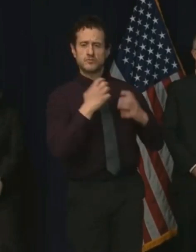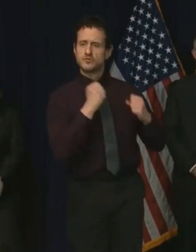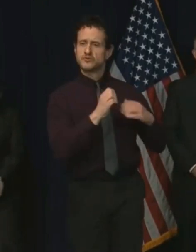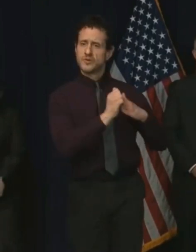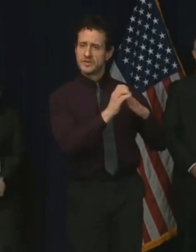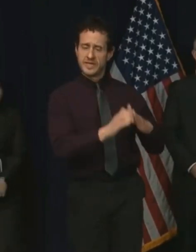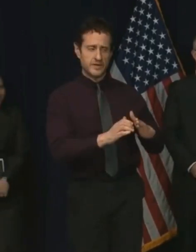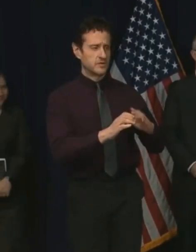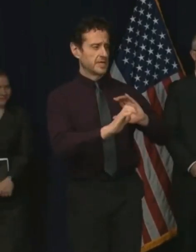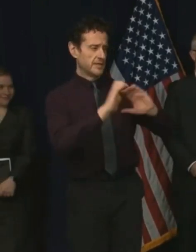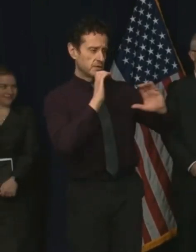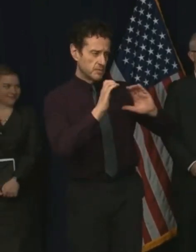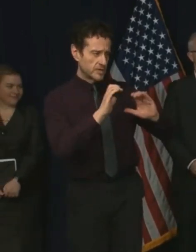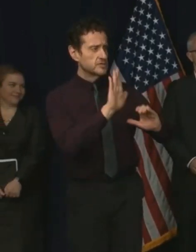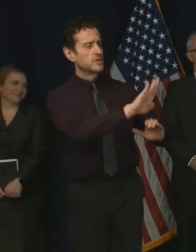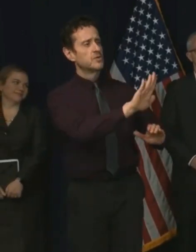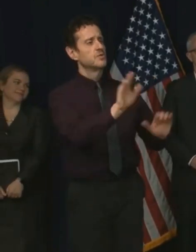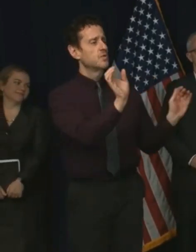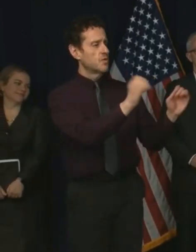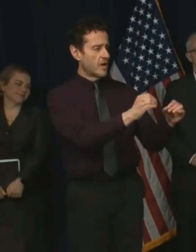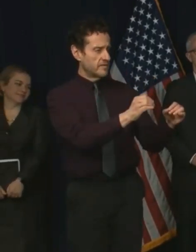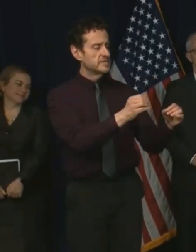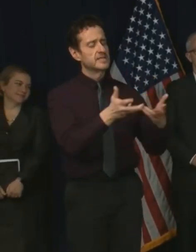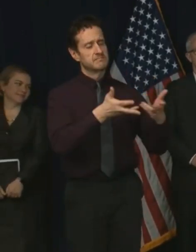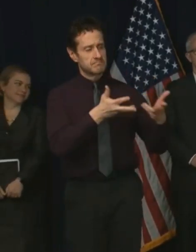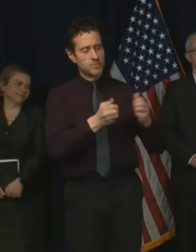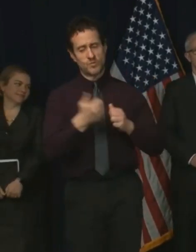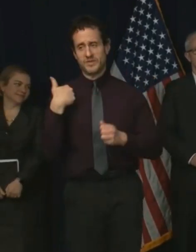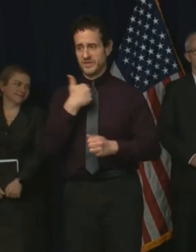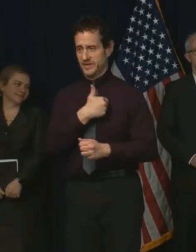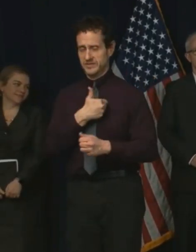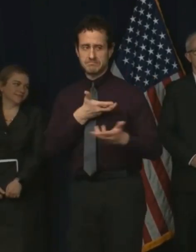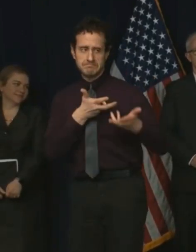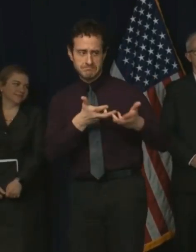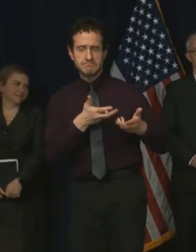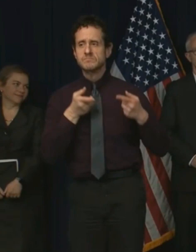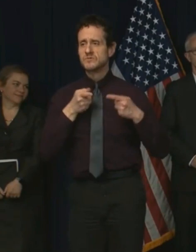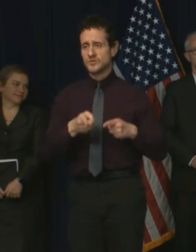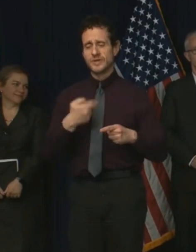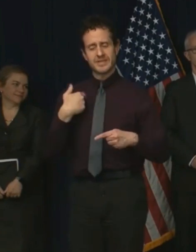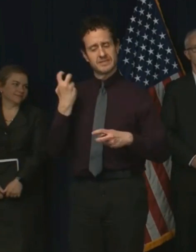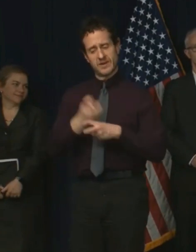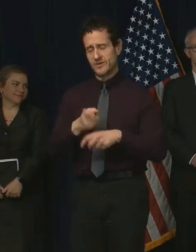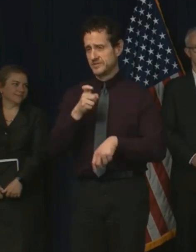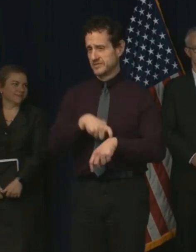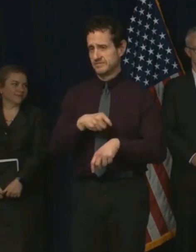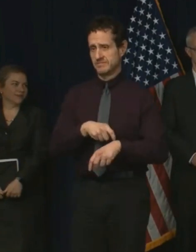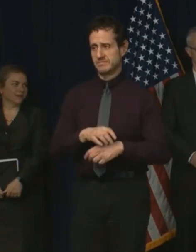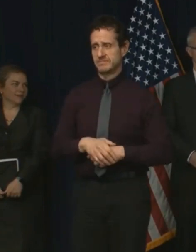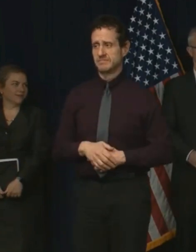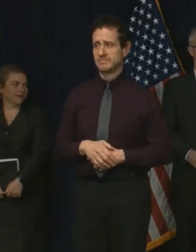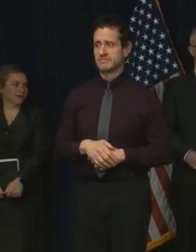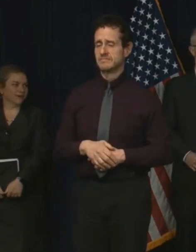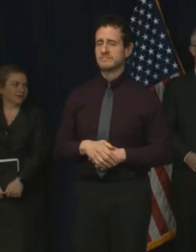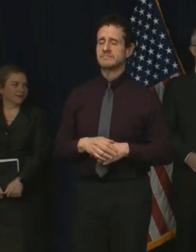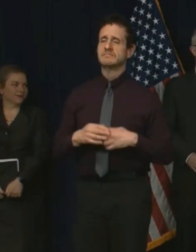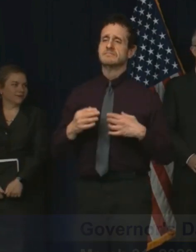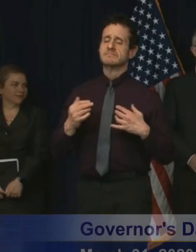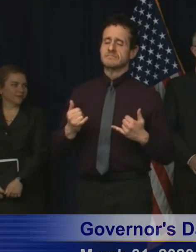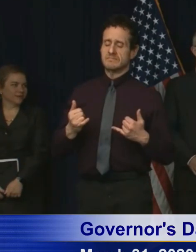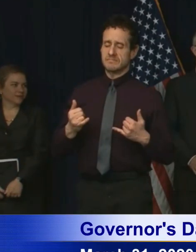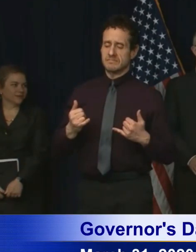constant communication both of your offices have having with us during this trying time. As we enter into this